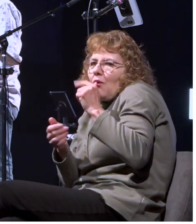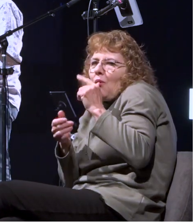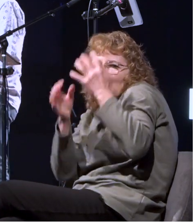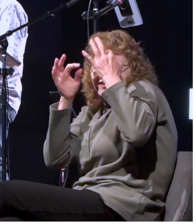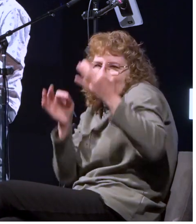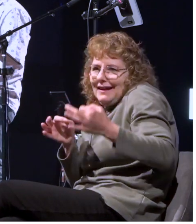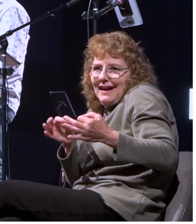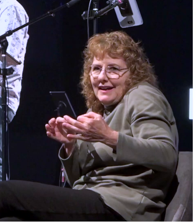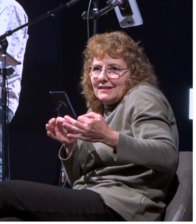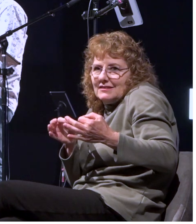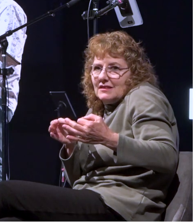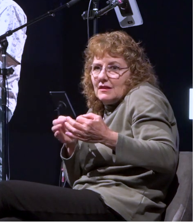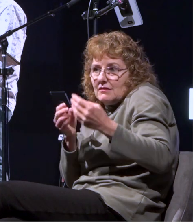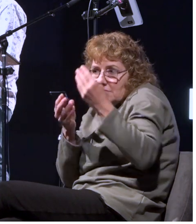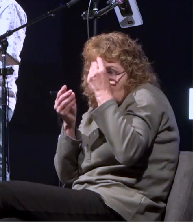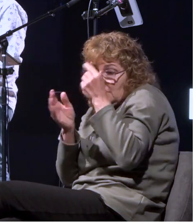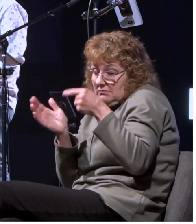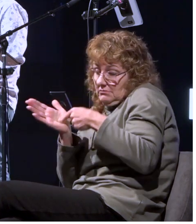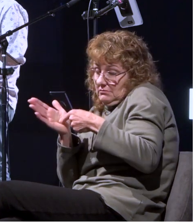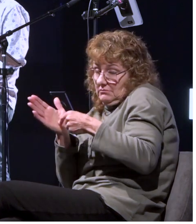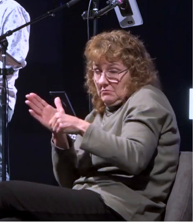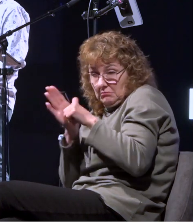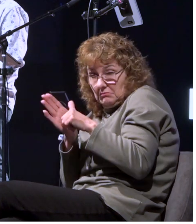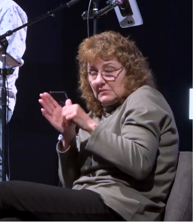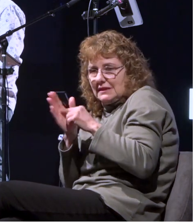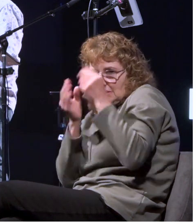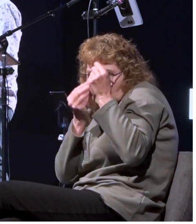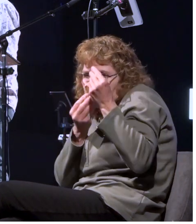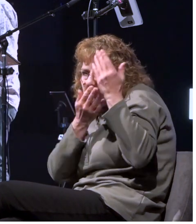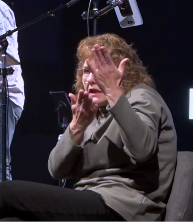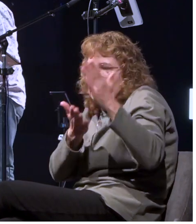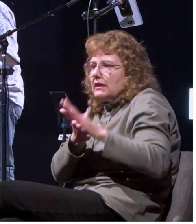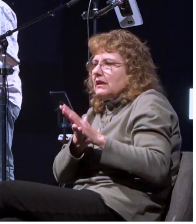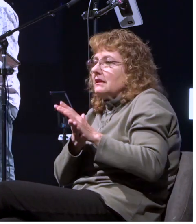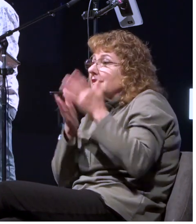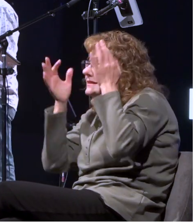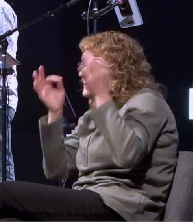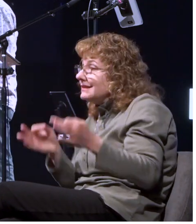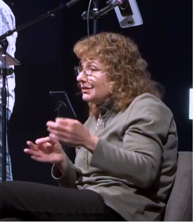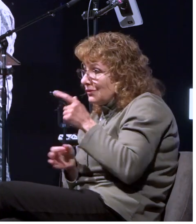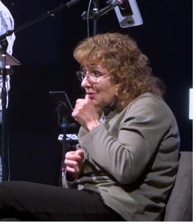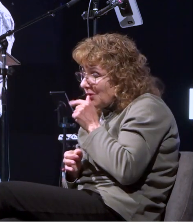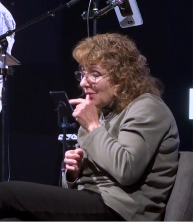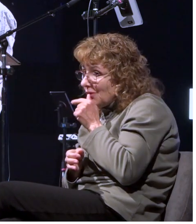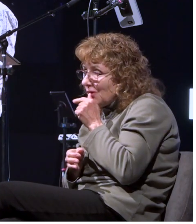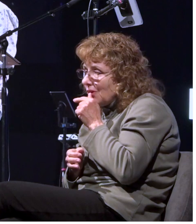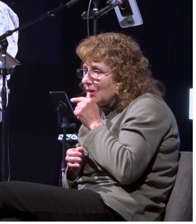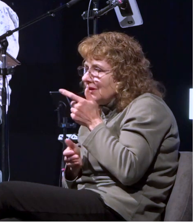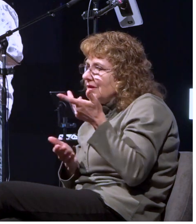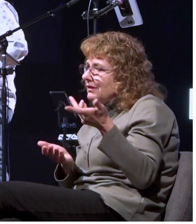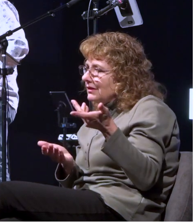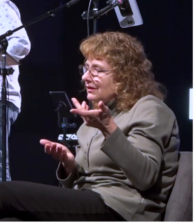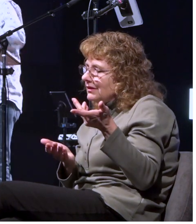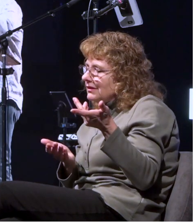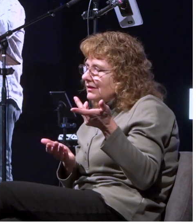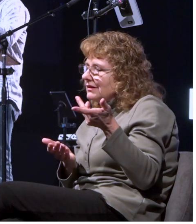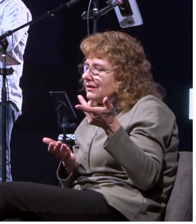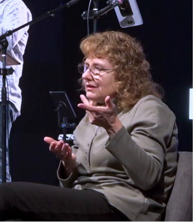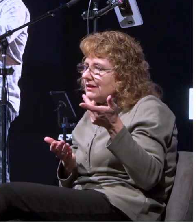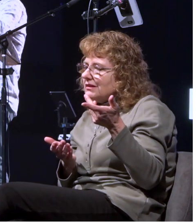now ostensibly we can determine that the decision to sail in the beginning was the determination